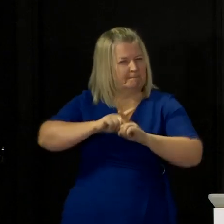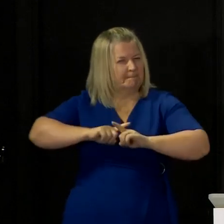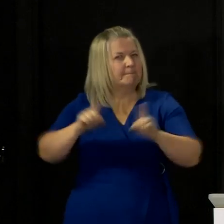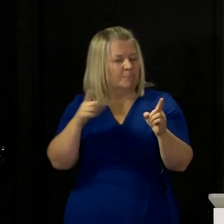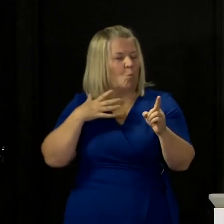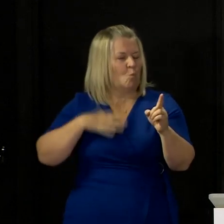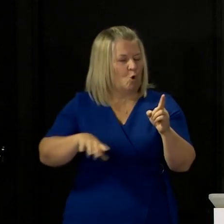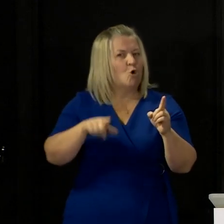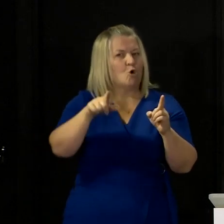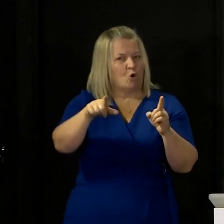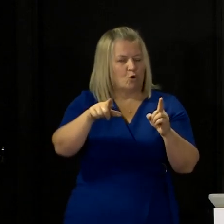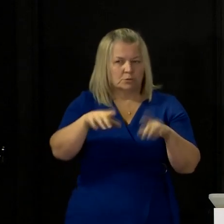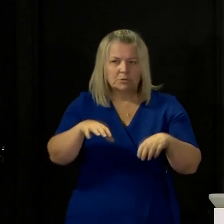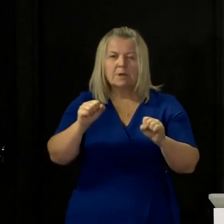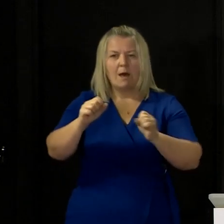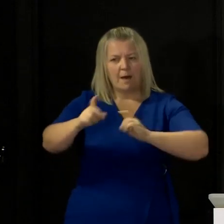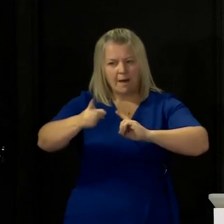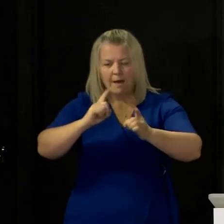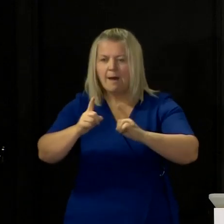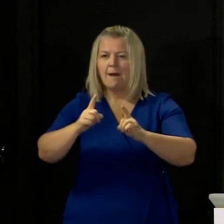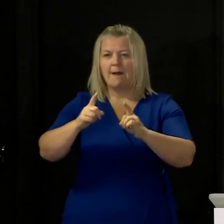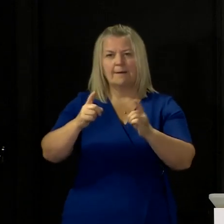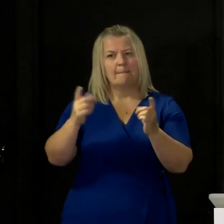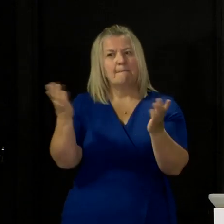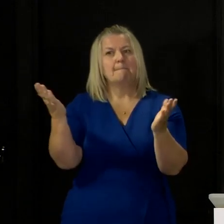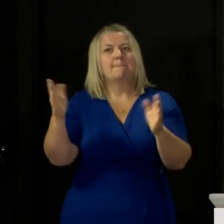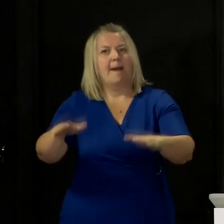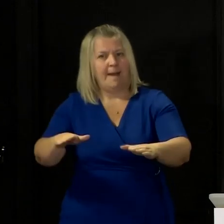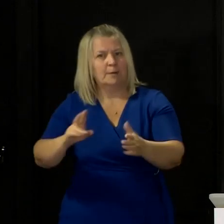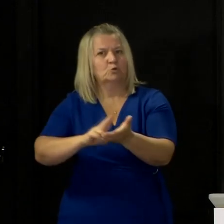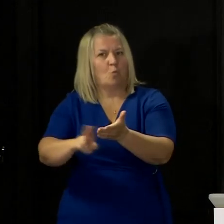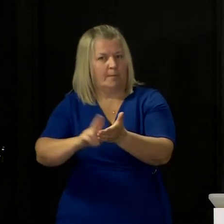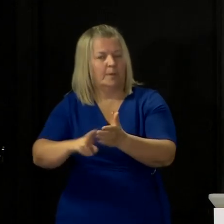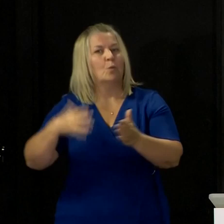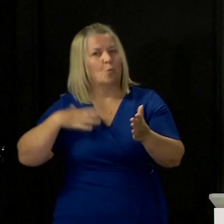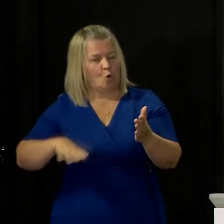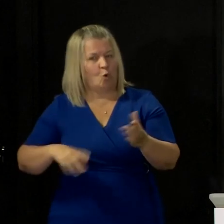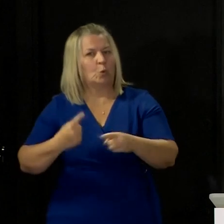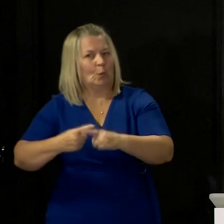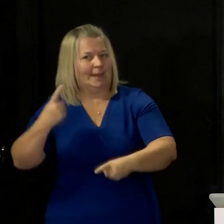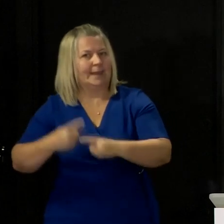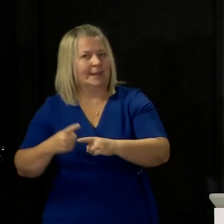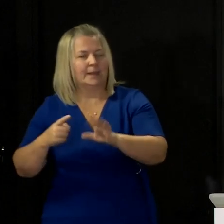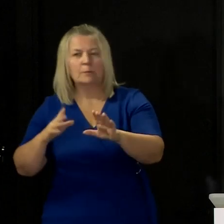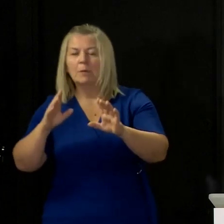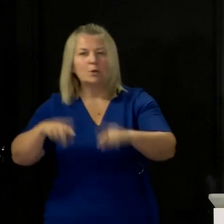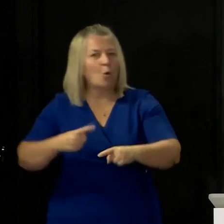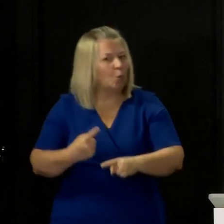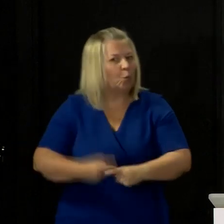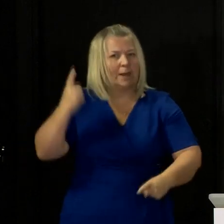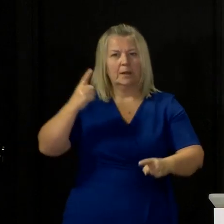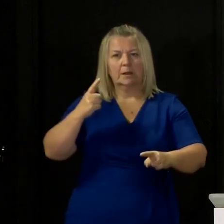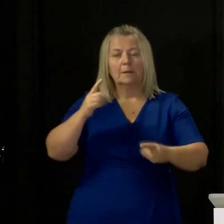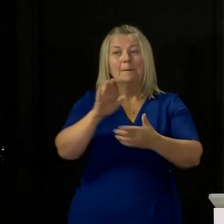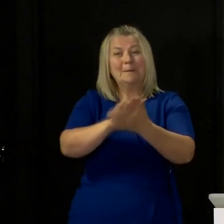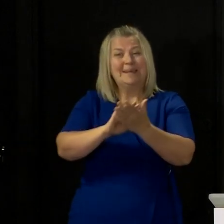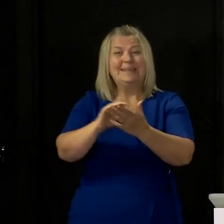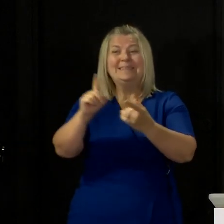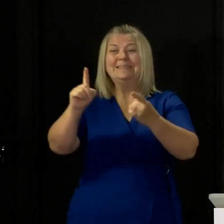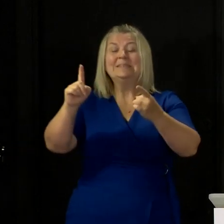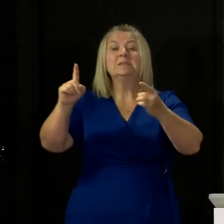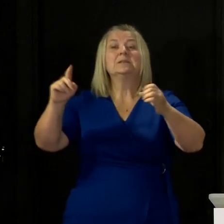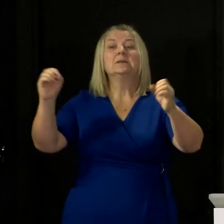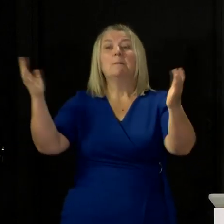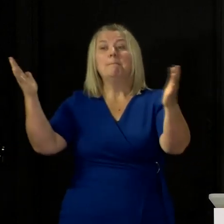so often today right between moving as quickly as possible but not so quickly that we allow the virus to run out of control again is the key thing and